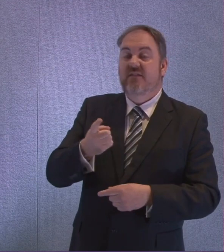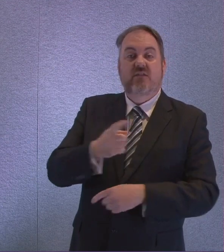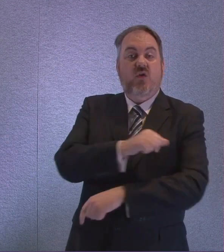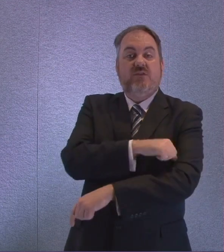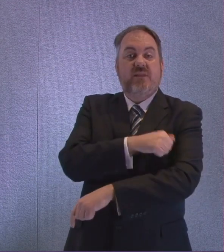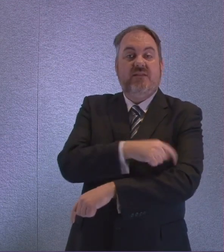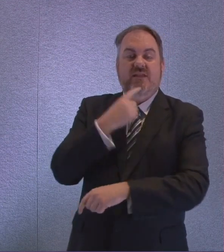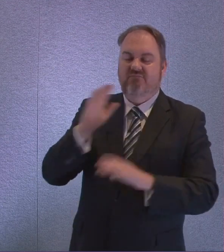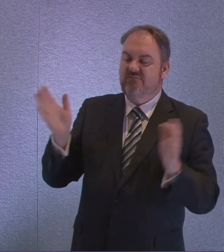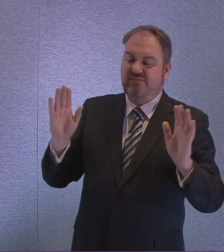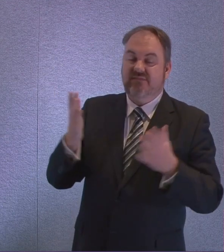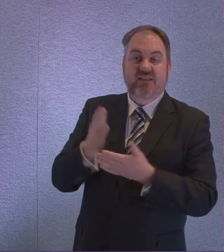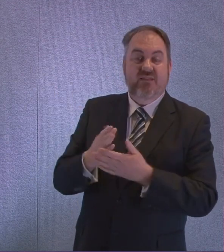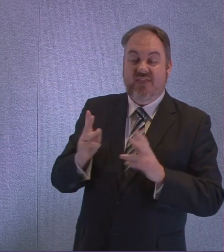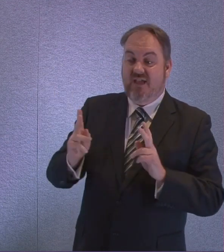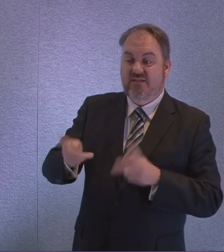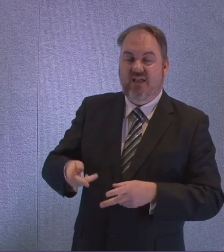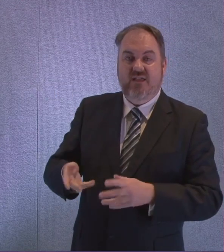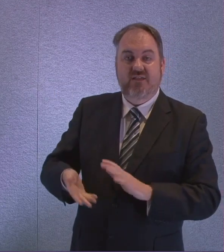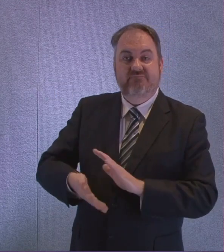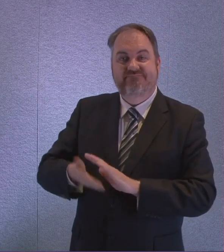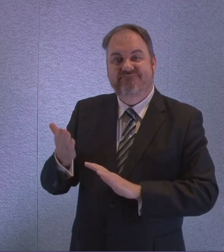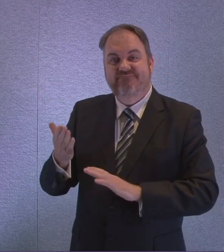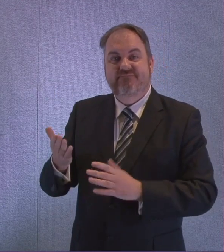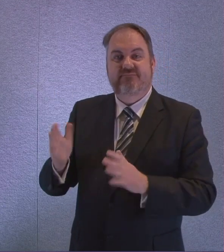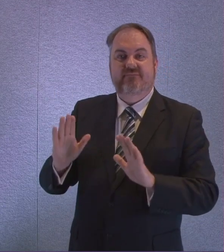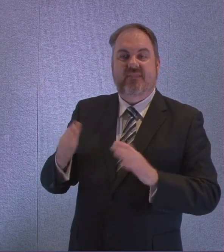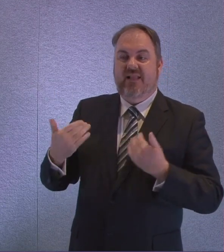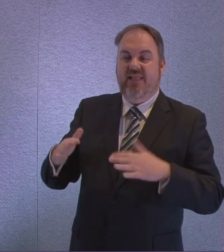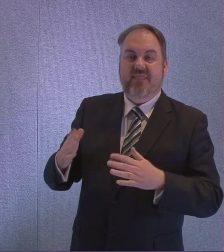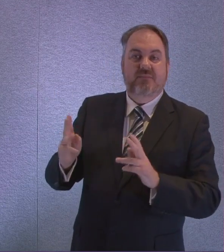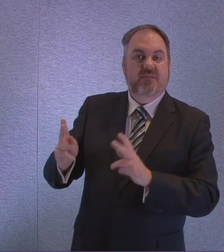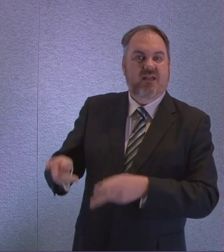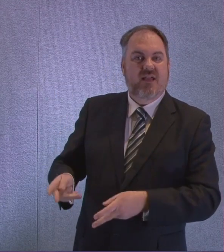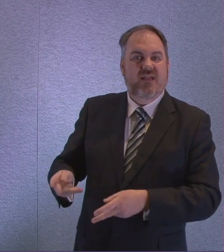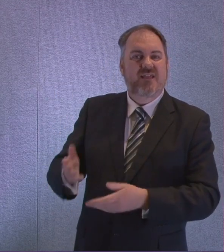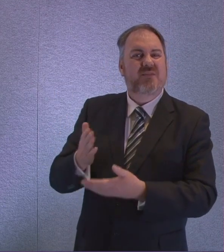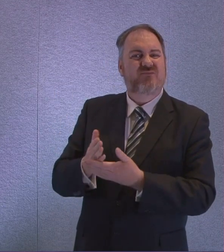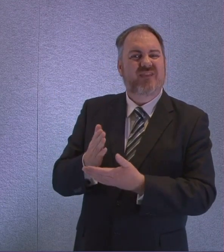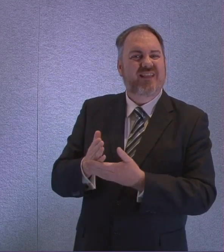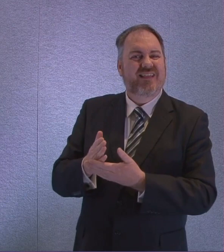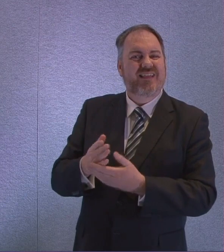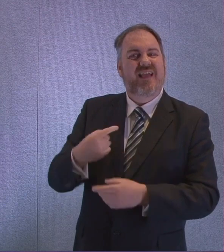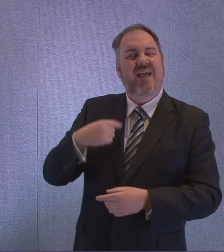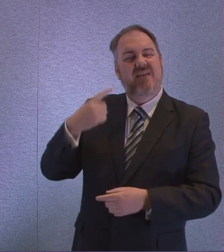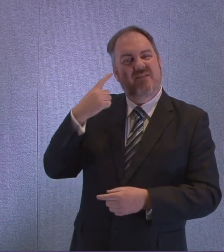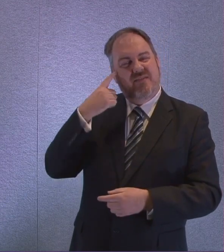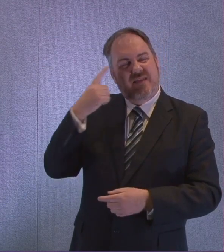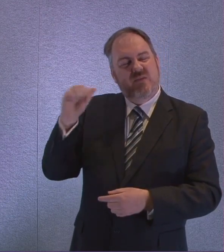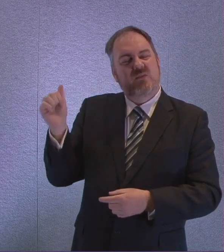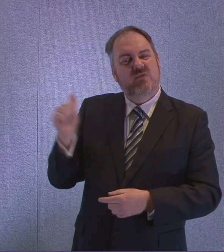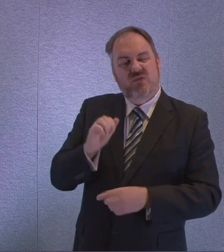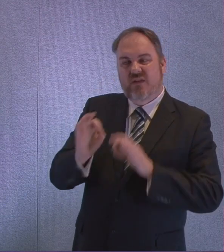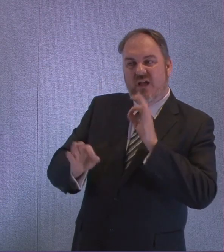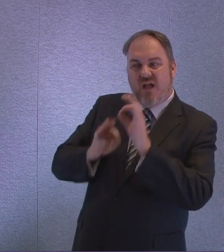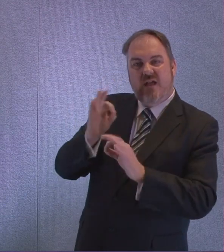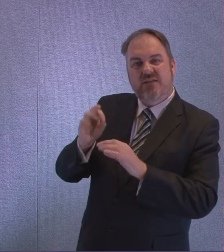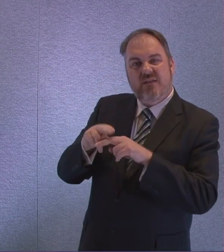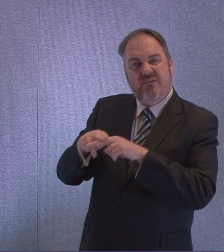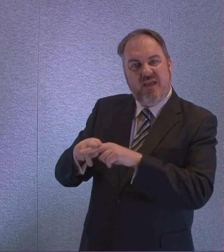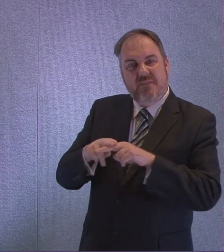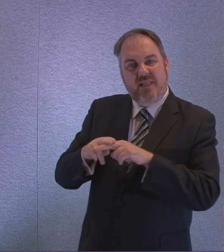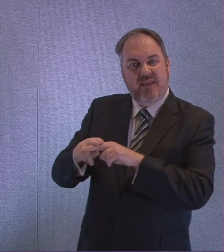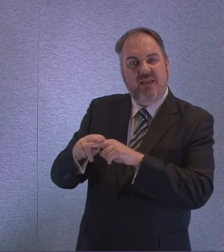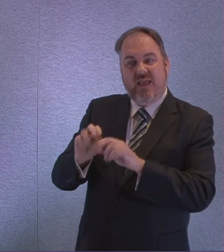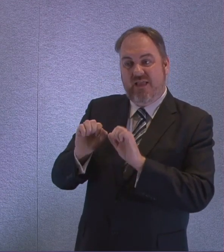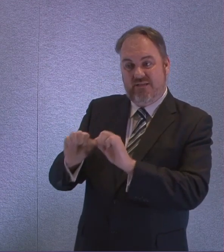context of that respectful and calm discussion with individual patients and their relatives where appropriate?